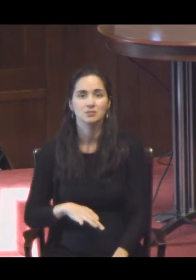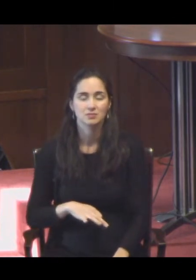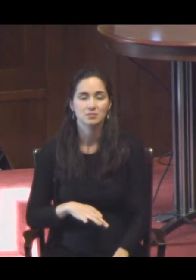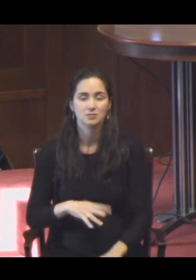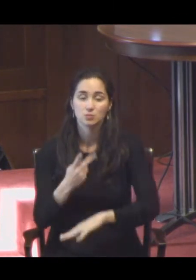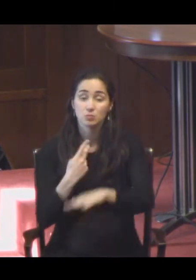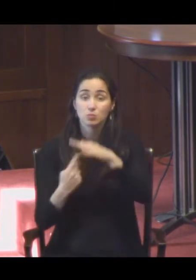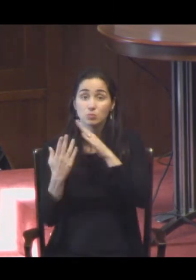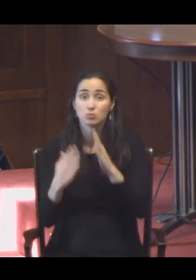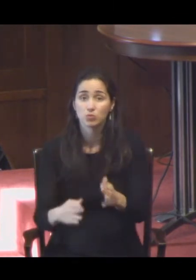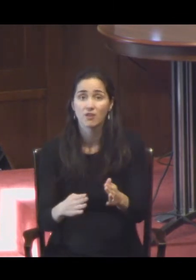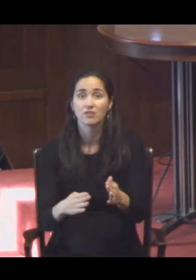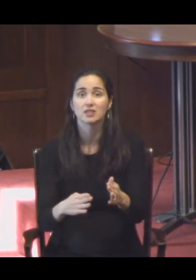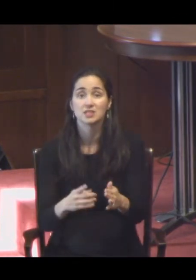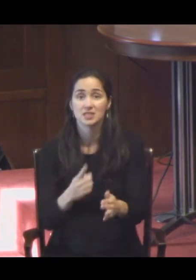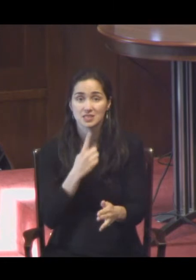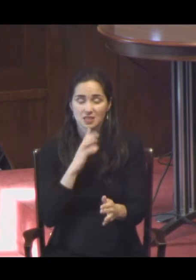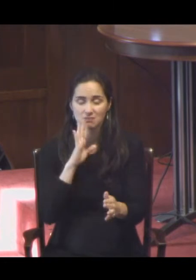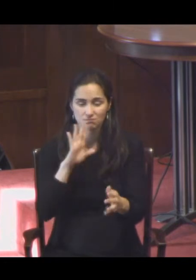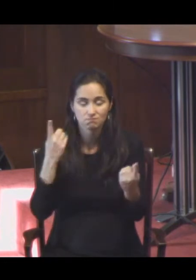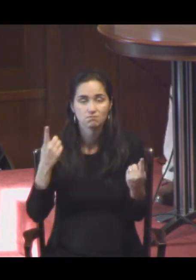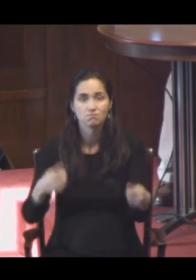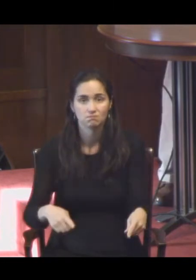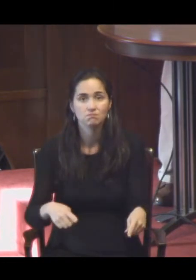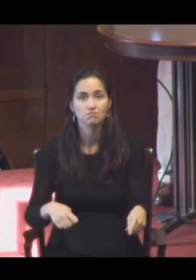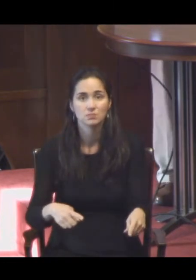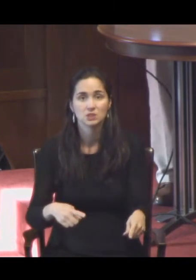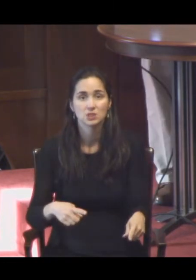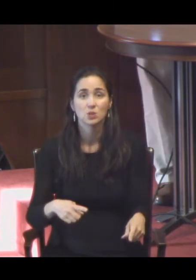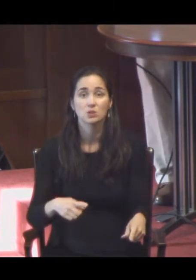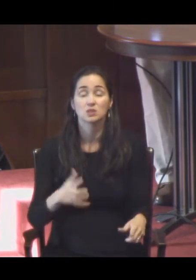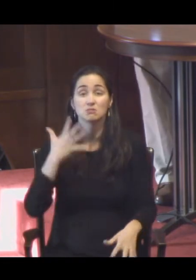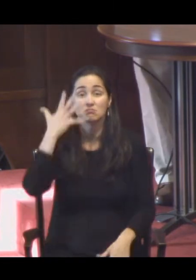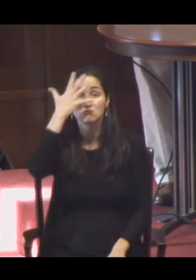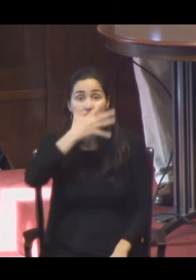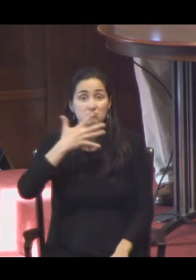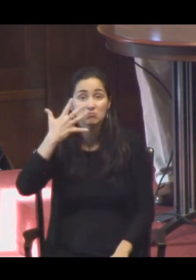someone who was marred, whose visage was marred. Not someone that we would conventionally call pretty.